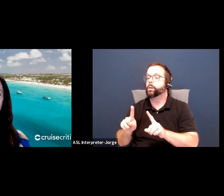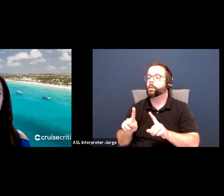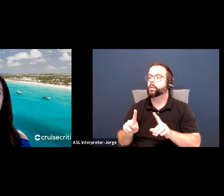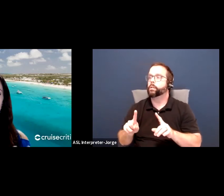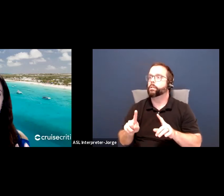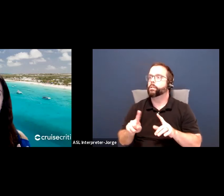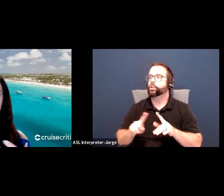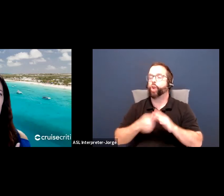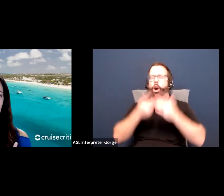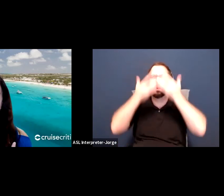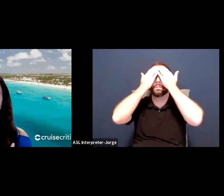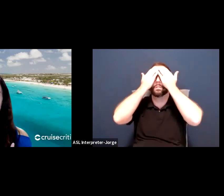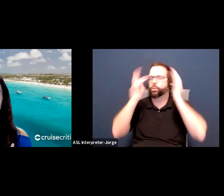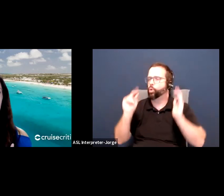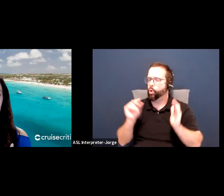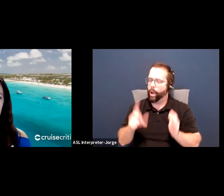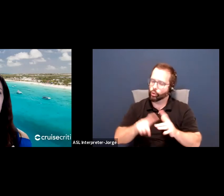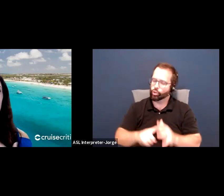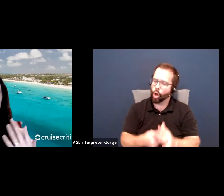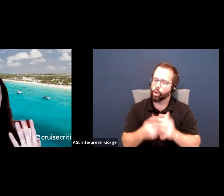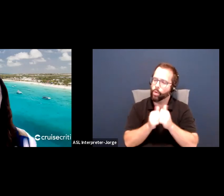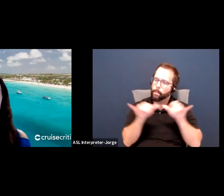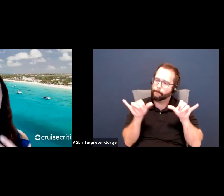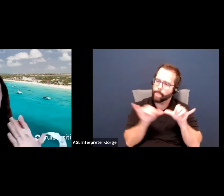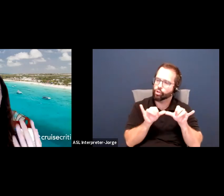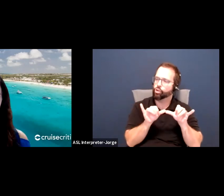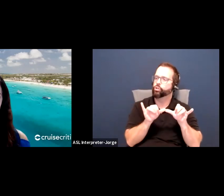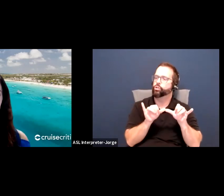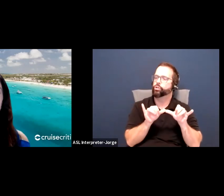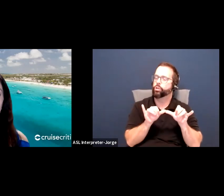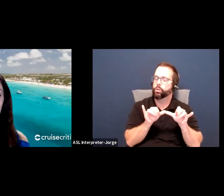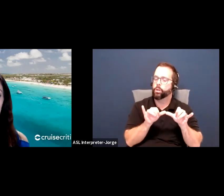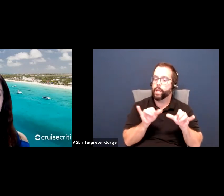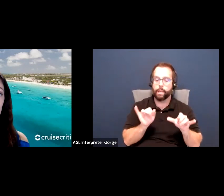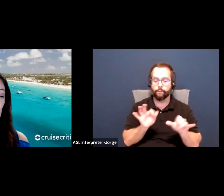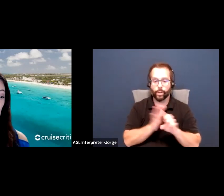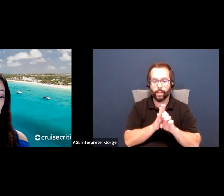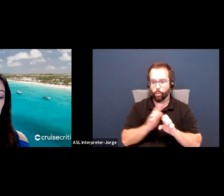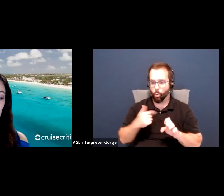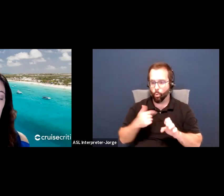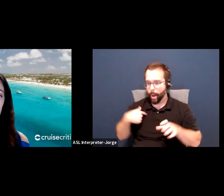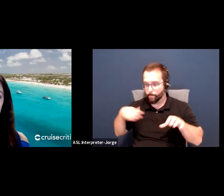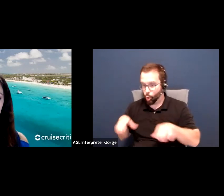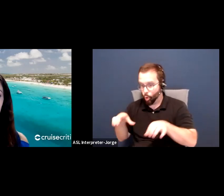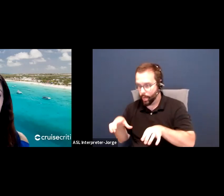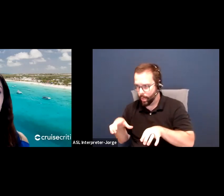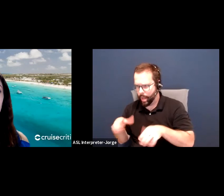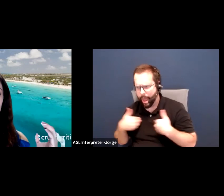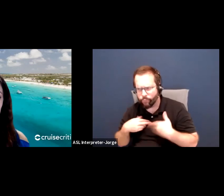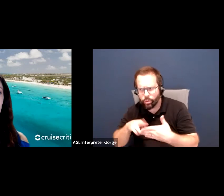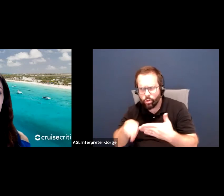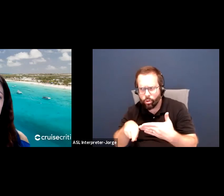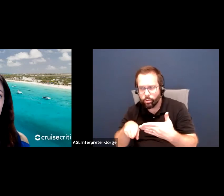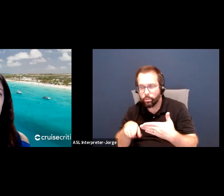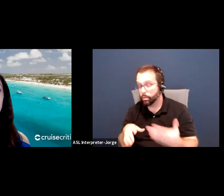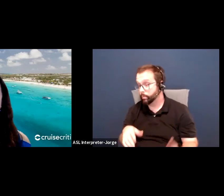so that you can know is what I'm doing, even producing any efforts like social media can be a big pit, endless